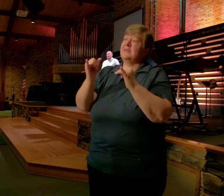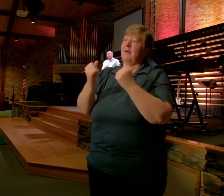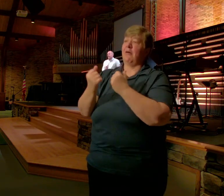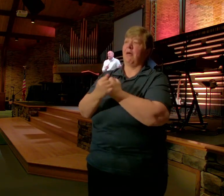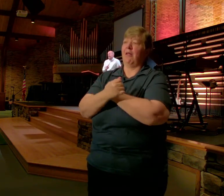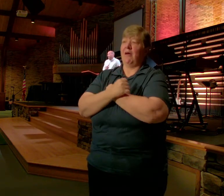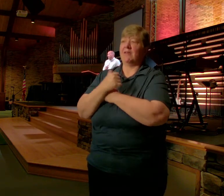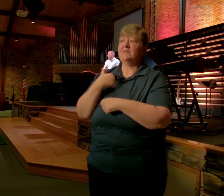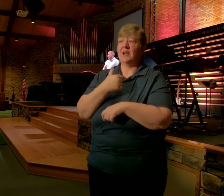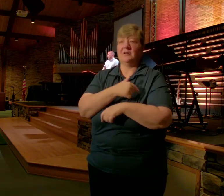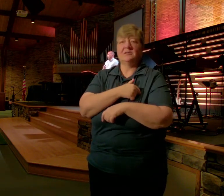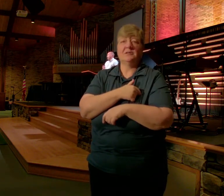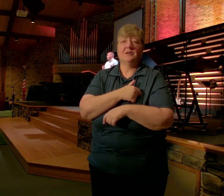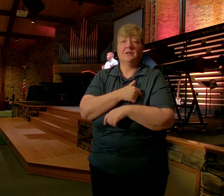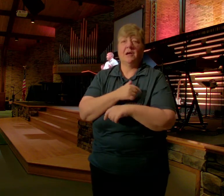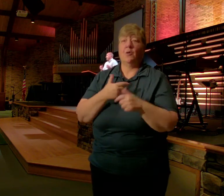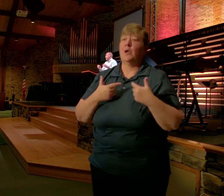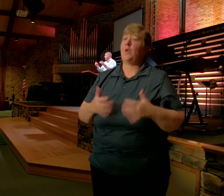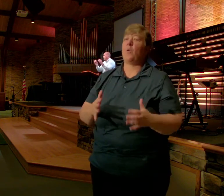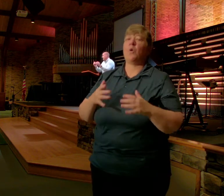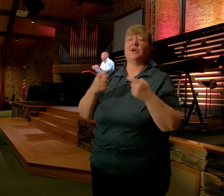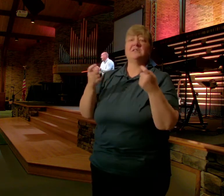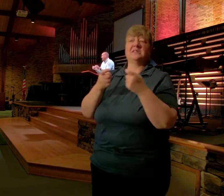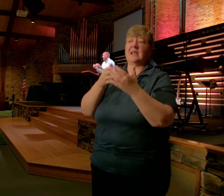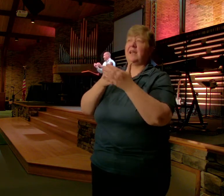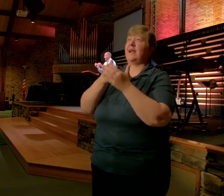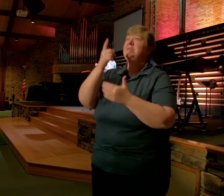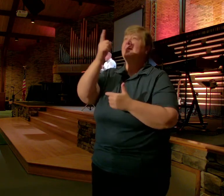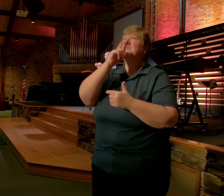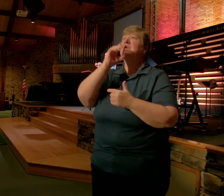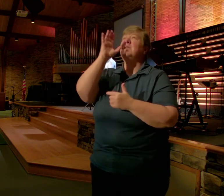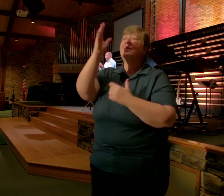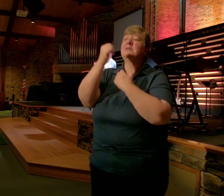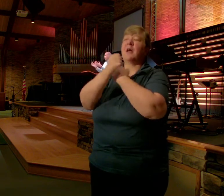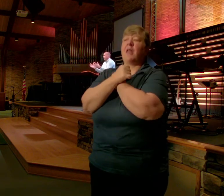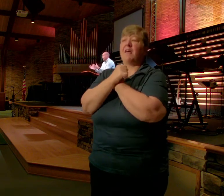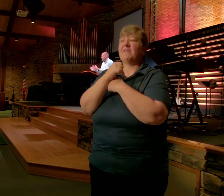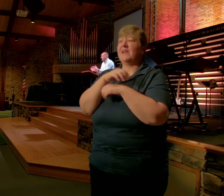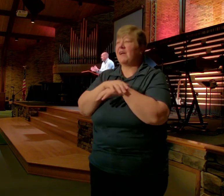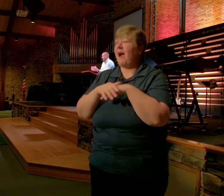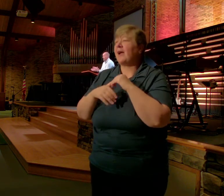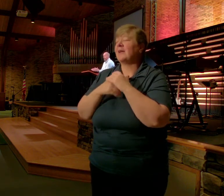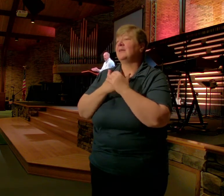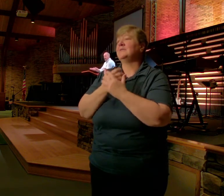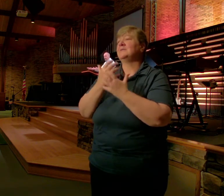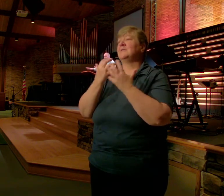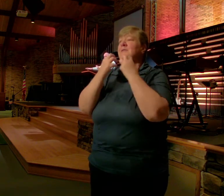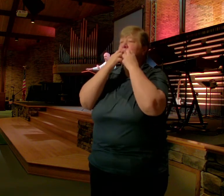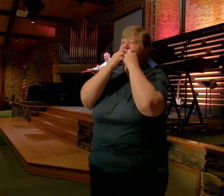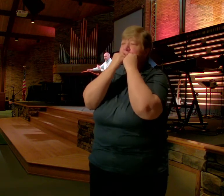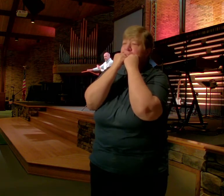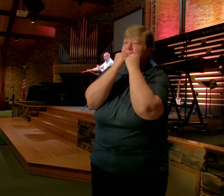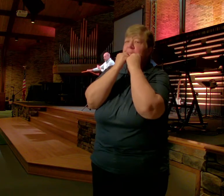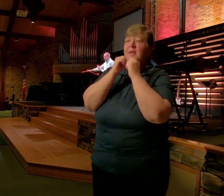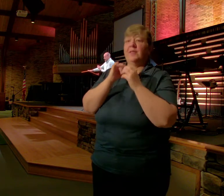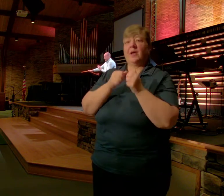Sin against Him Again It's his Loving Kindness And how Much we Mean to Him That brings About true Repentance